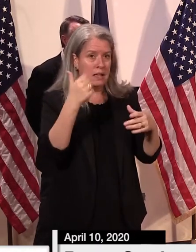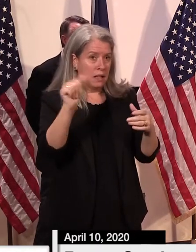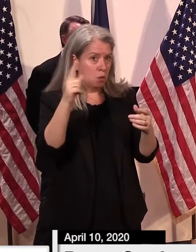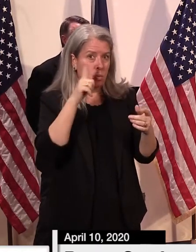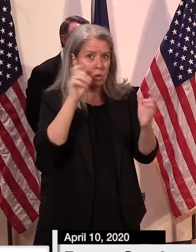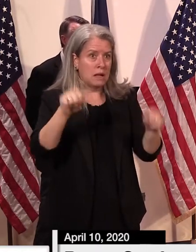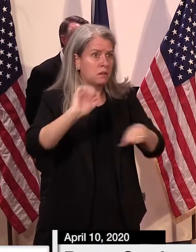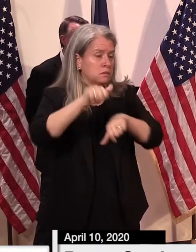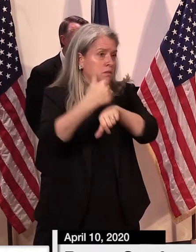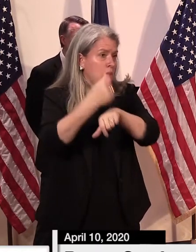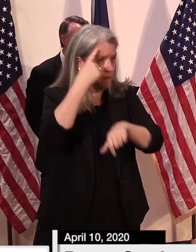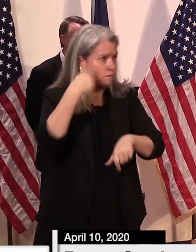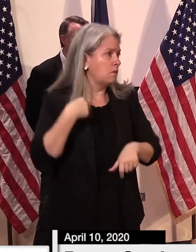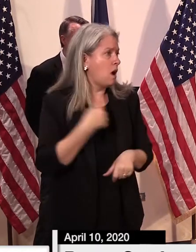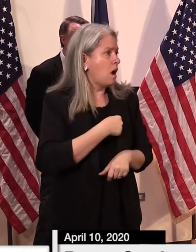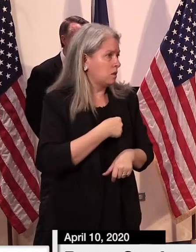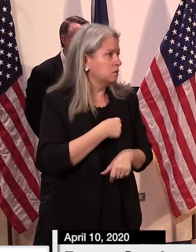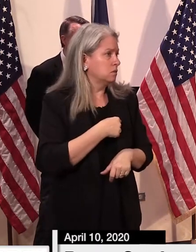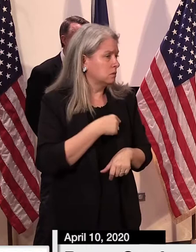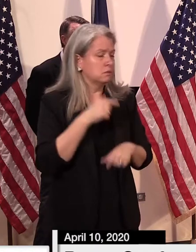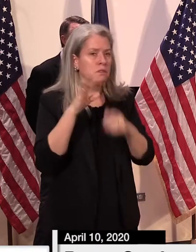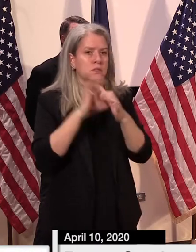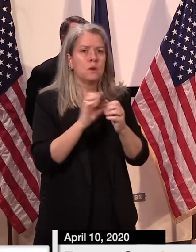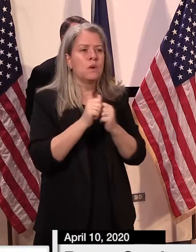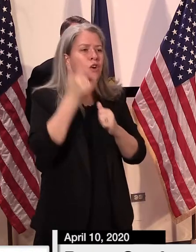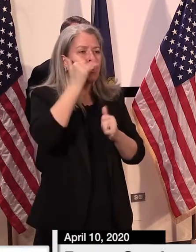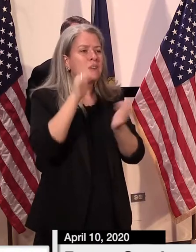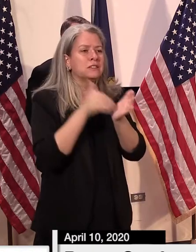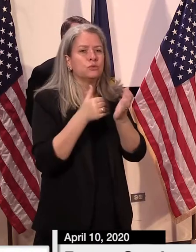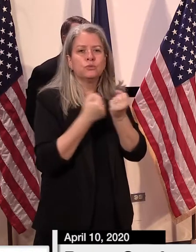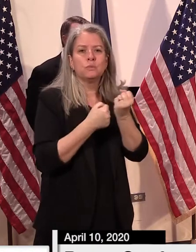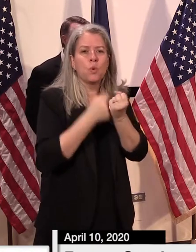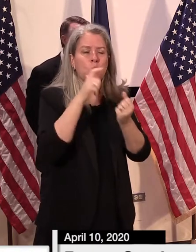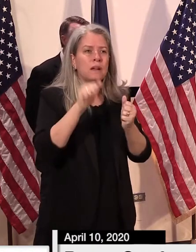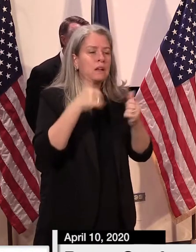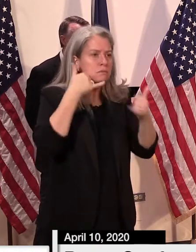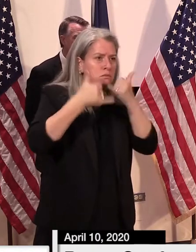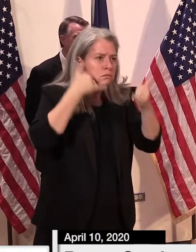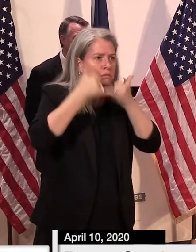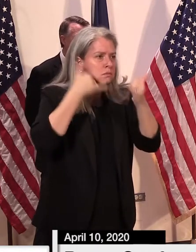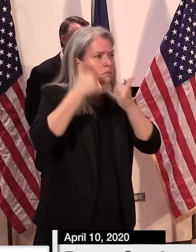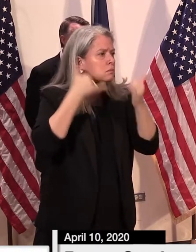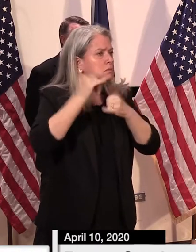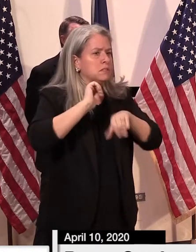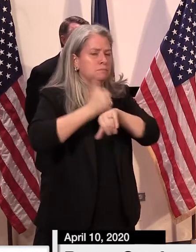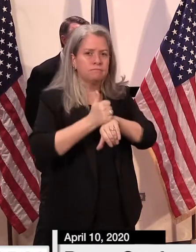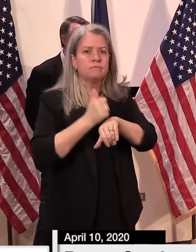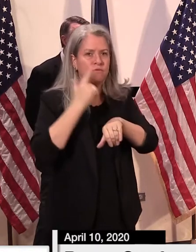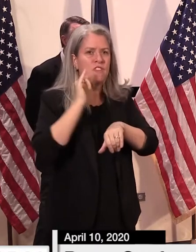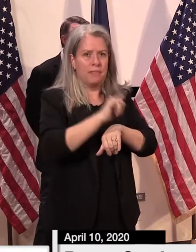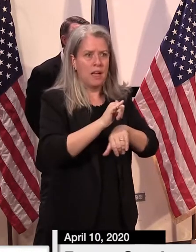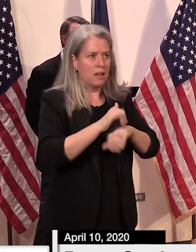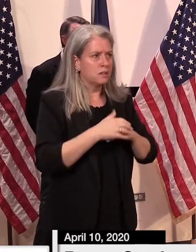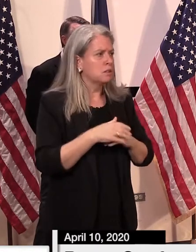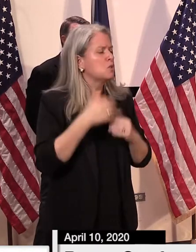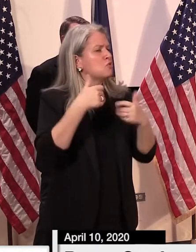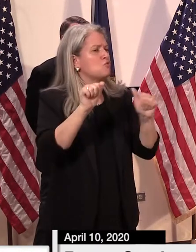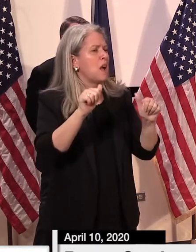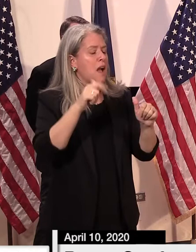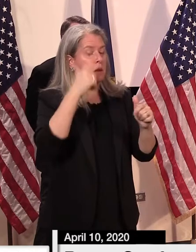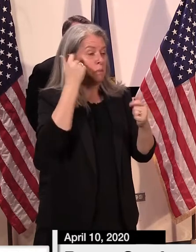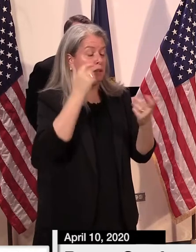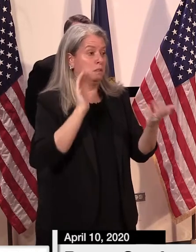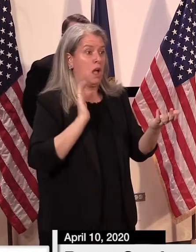turnaround to assist with call center support and standing up a supplemental call center to help relieve some of the